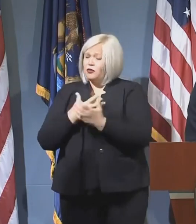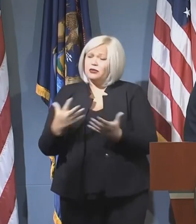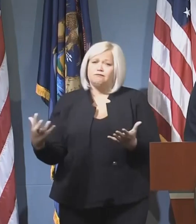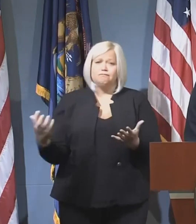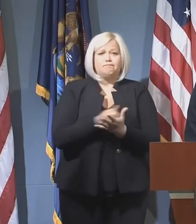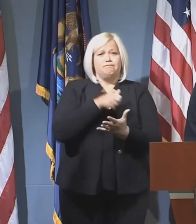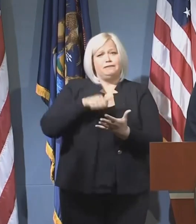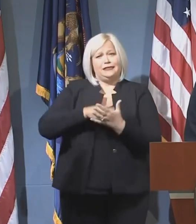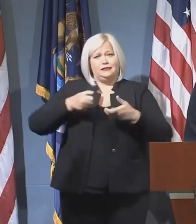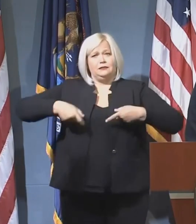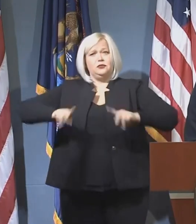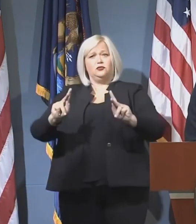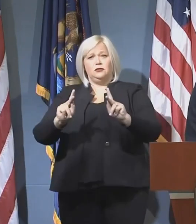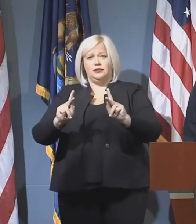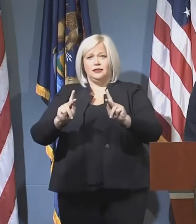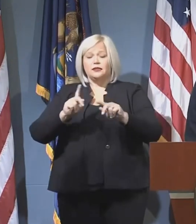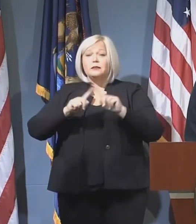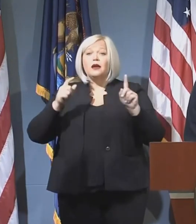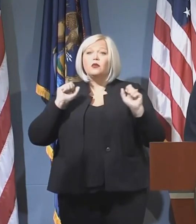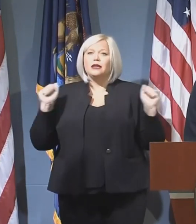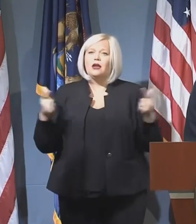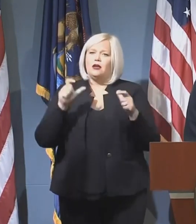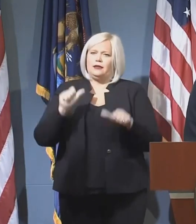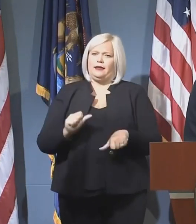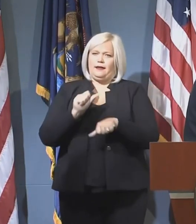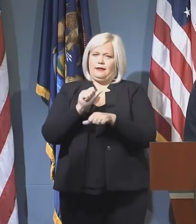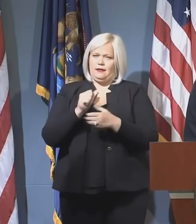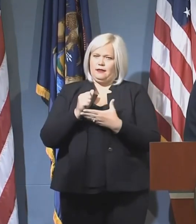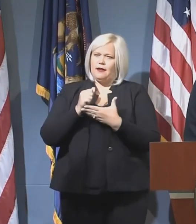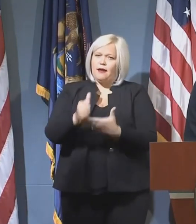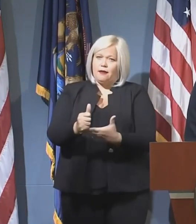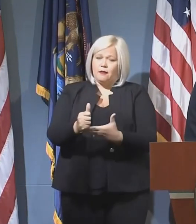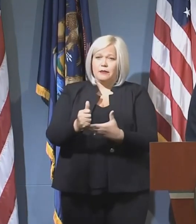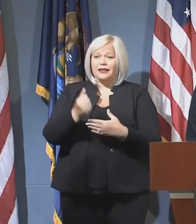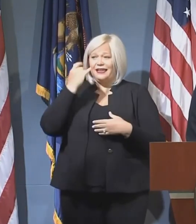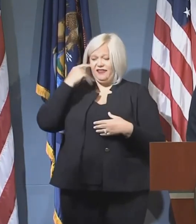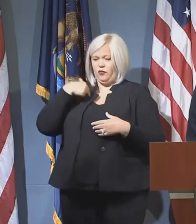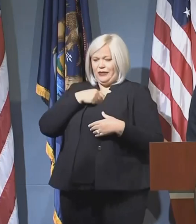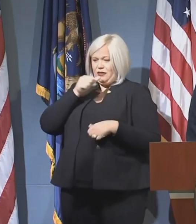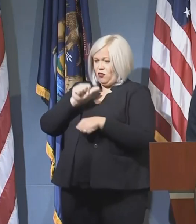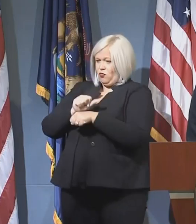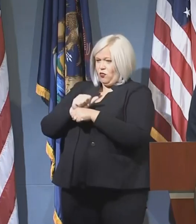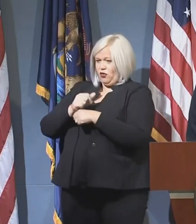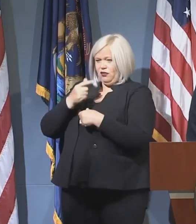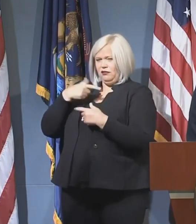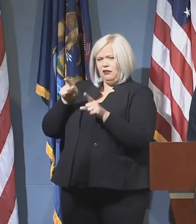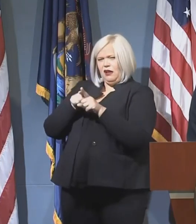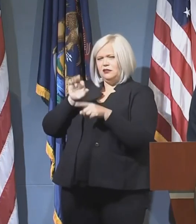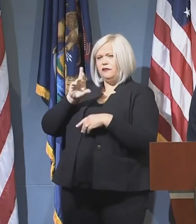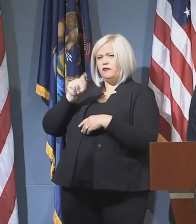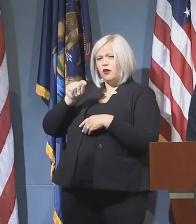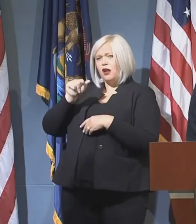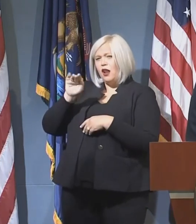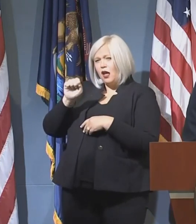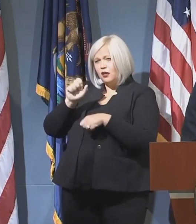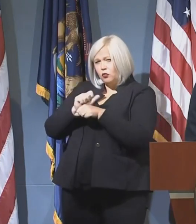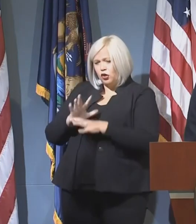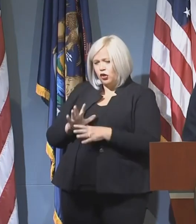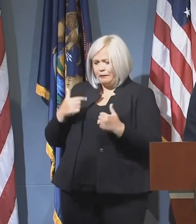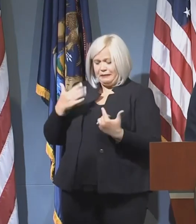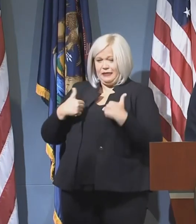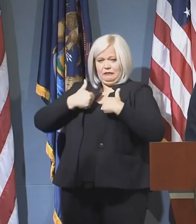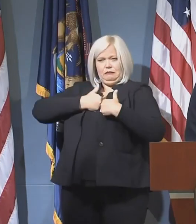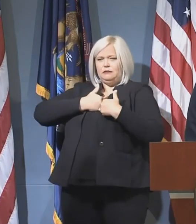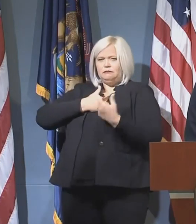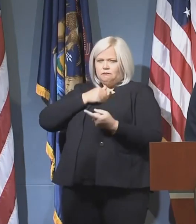But all of us can help. Even if we don't work in an essential industry, we know people who do. They're our friends. They're our neighbors. They're our family. Between